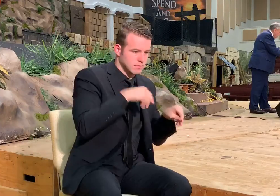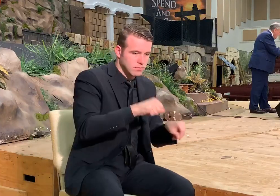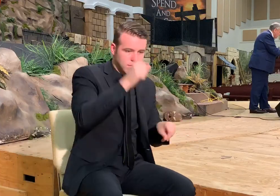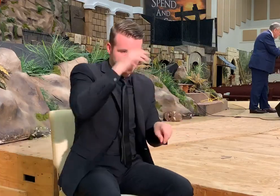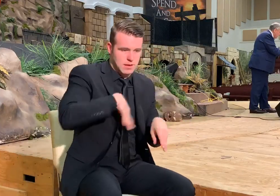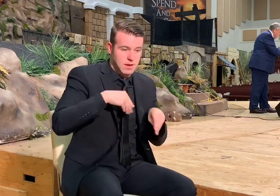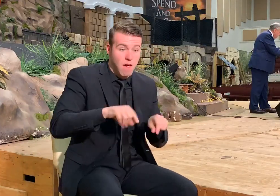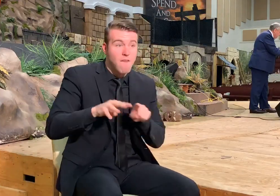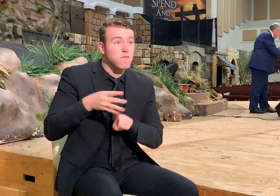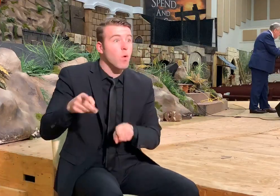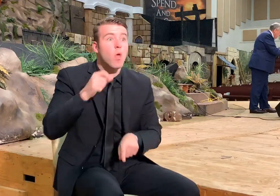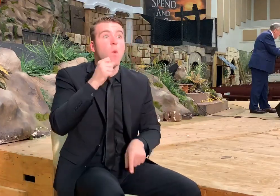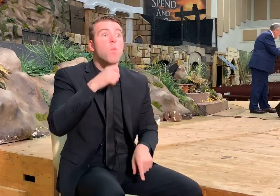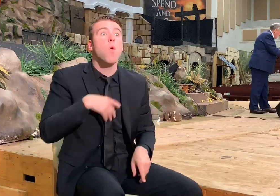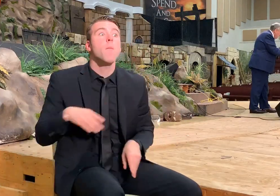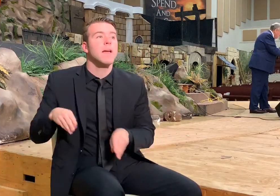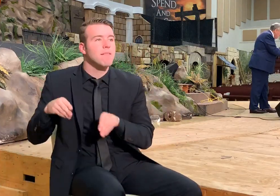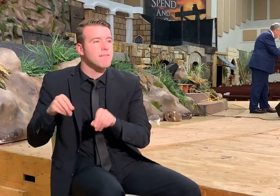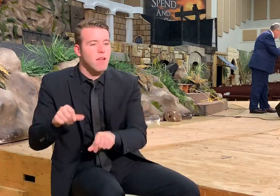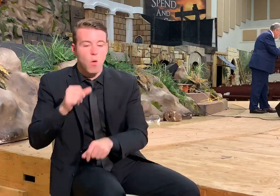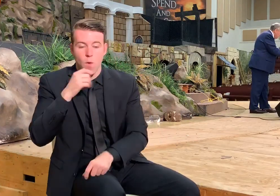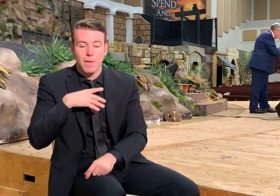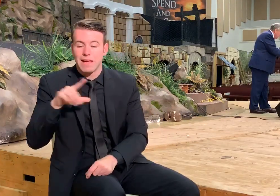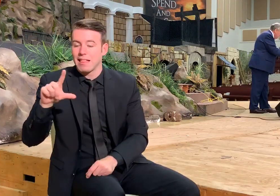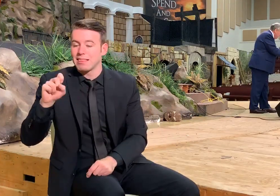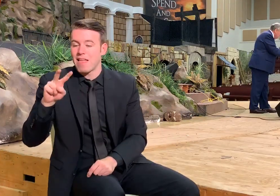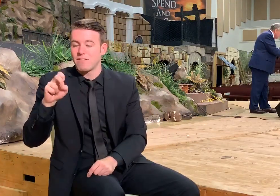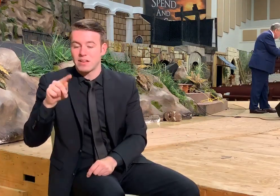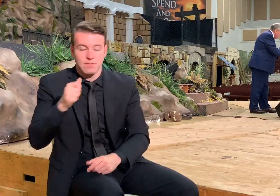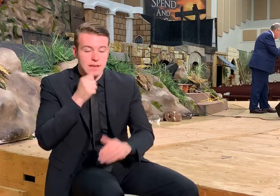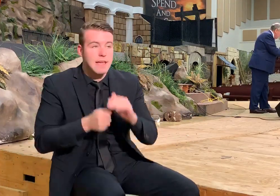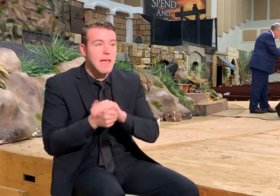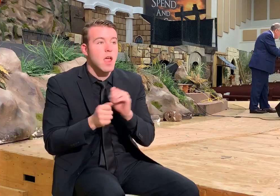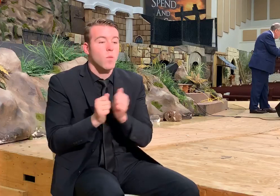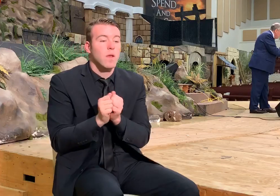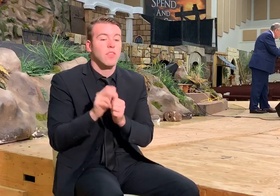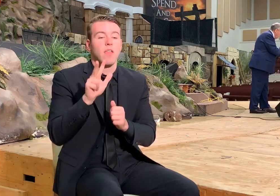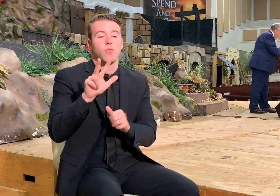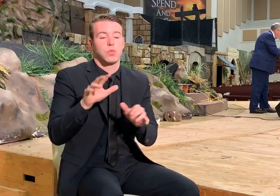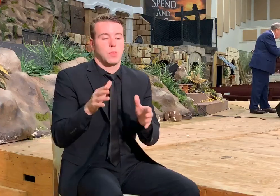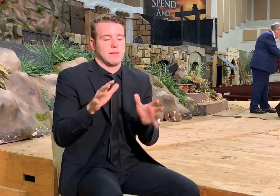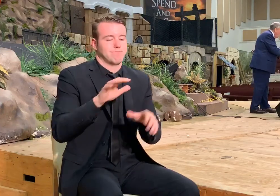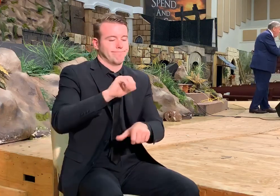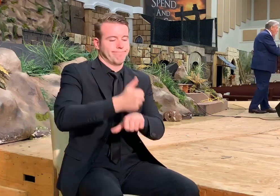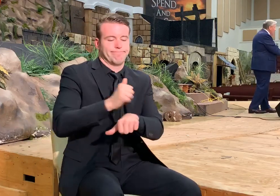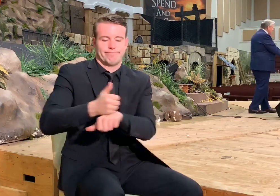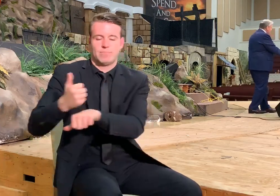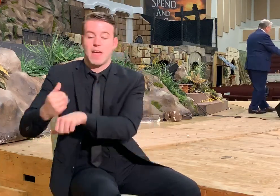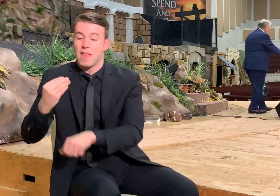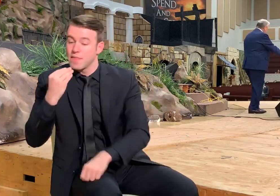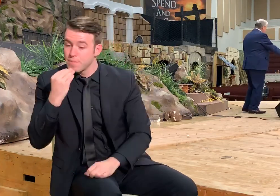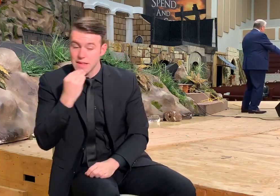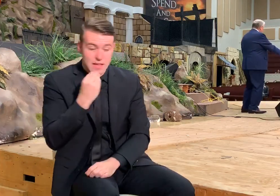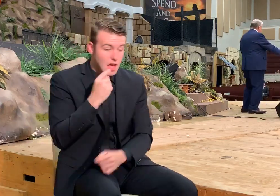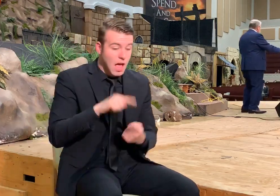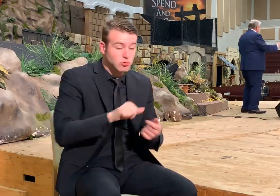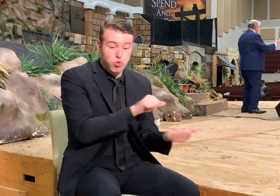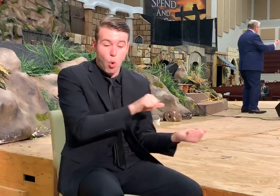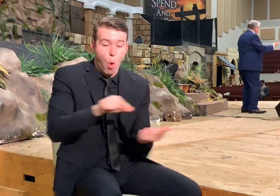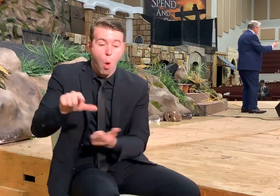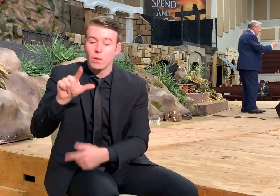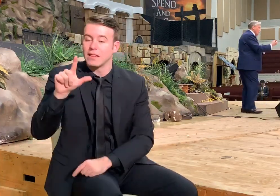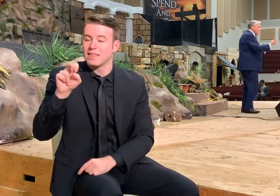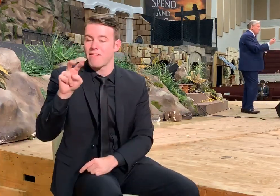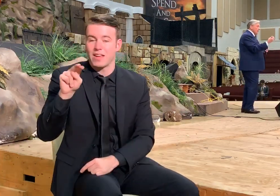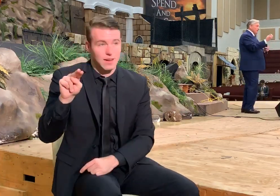three measures of, hid leaven in three measures of meal till the whole was leaven. And so